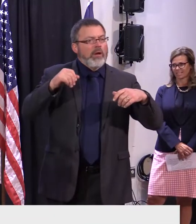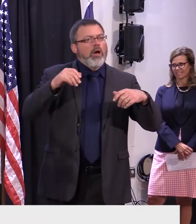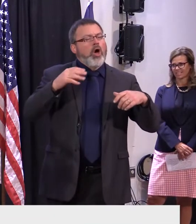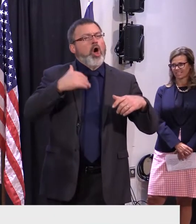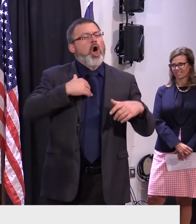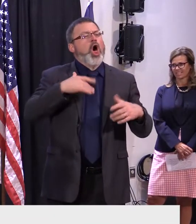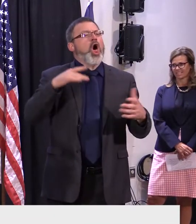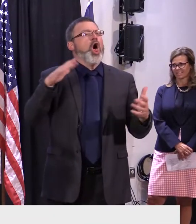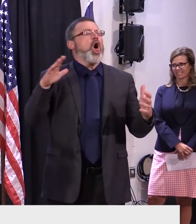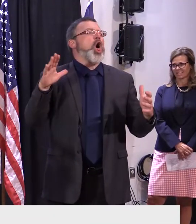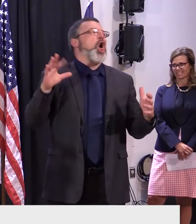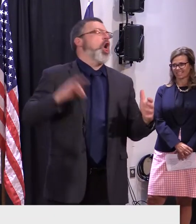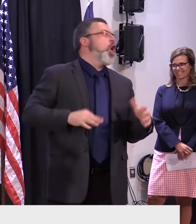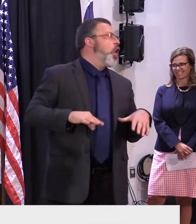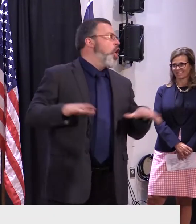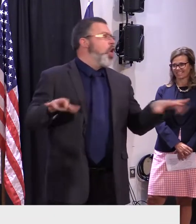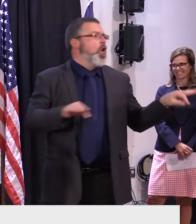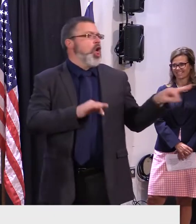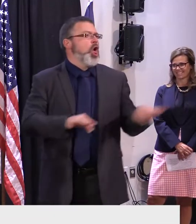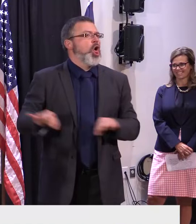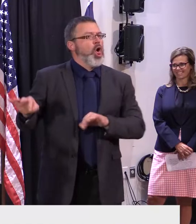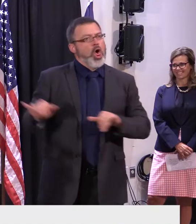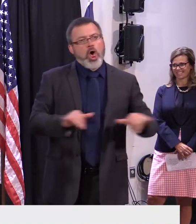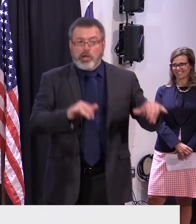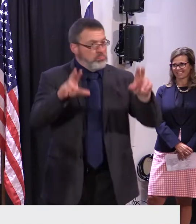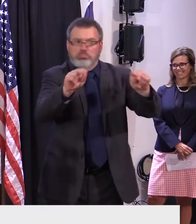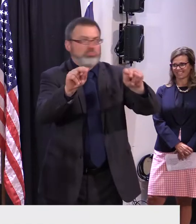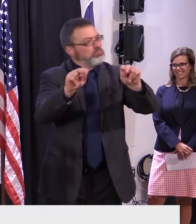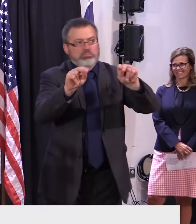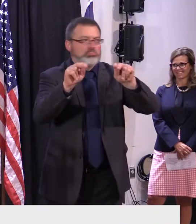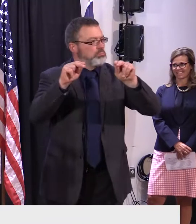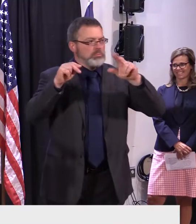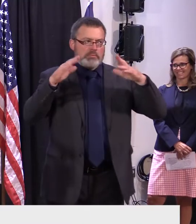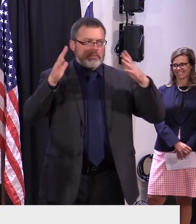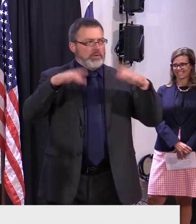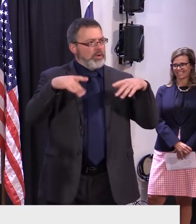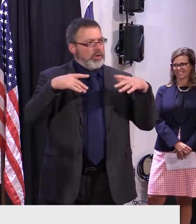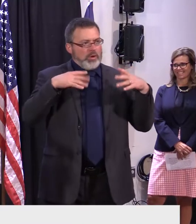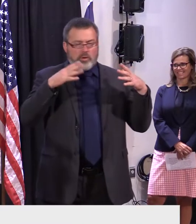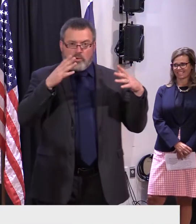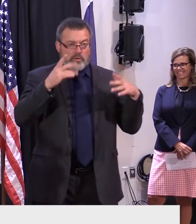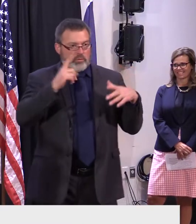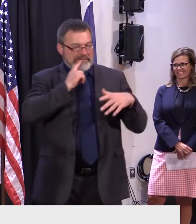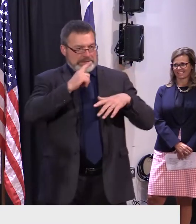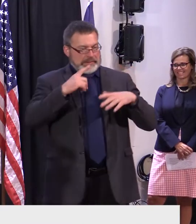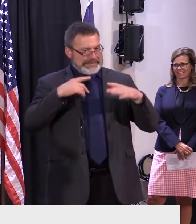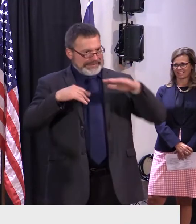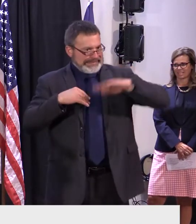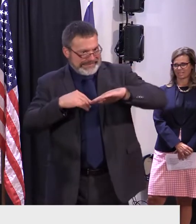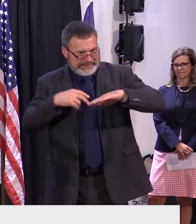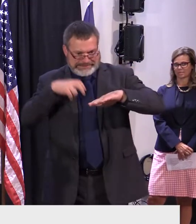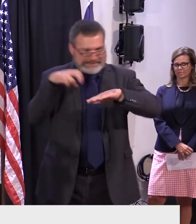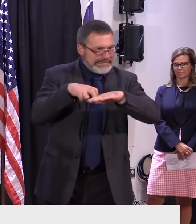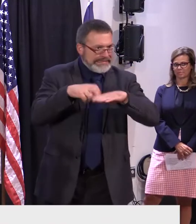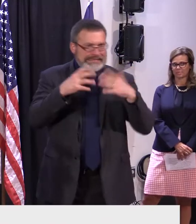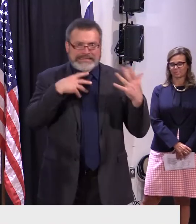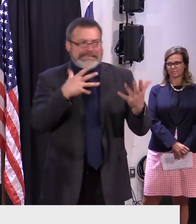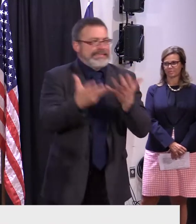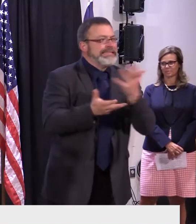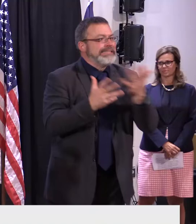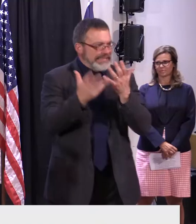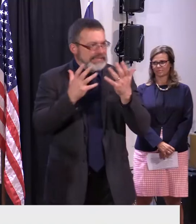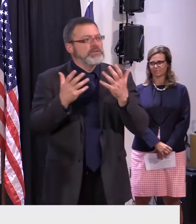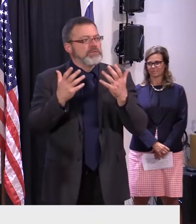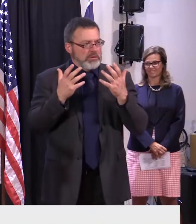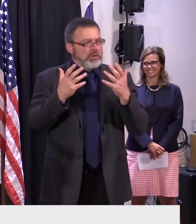small state. I know that you were there and could see the size of our booth and the size of our contingent. So I think for a small state, we